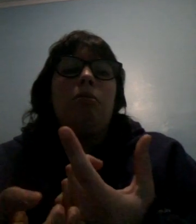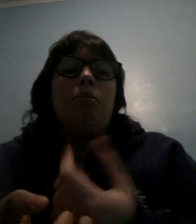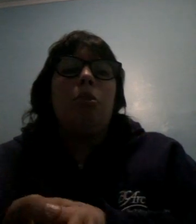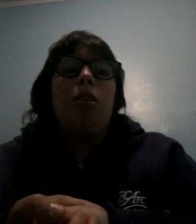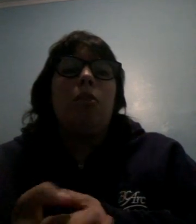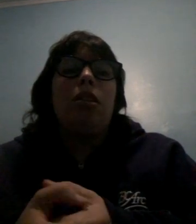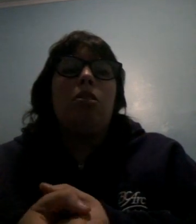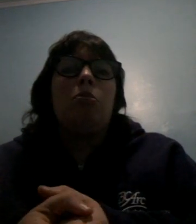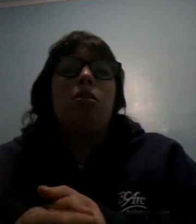more of my YouTube